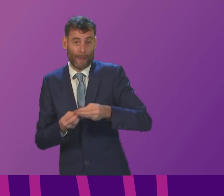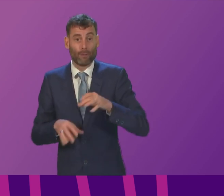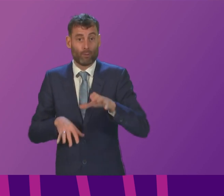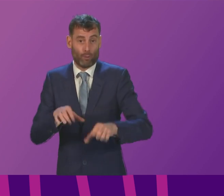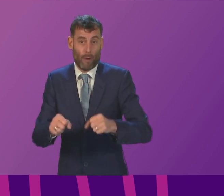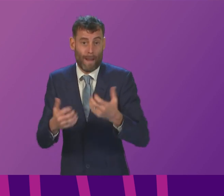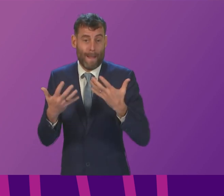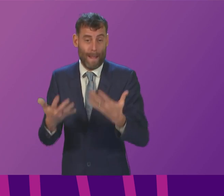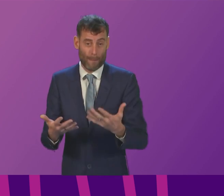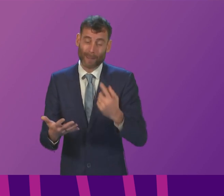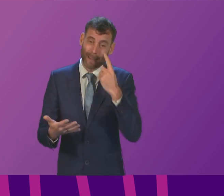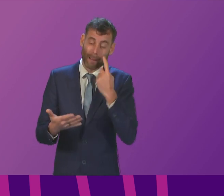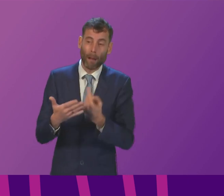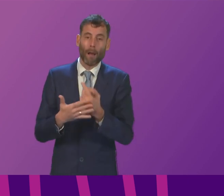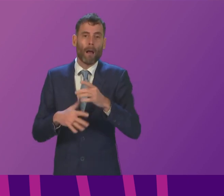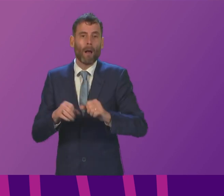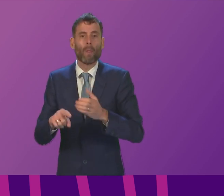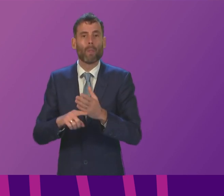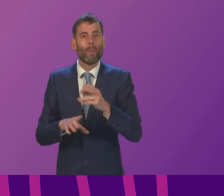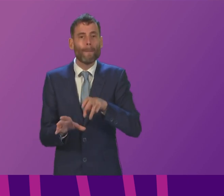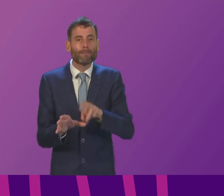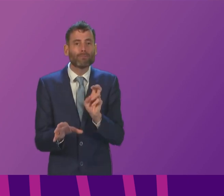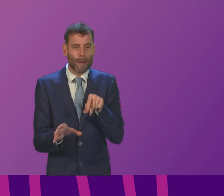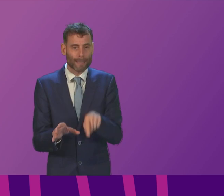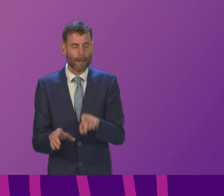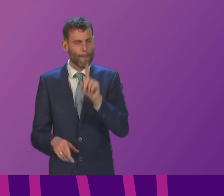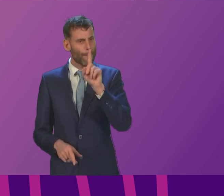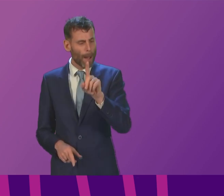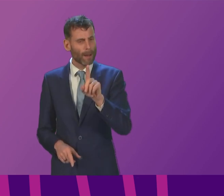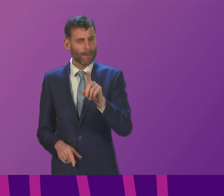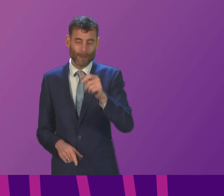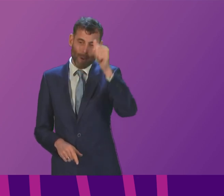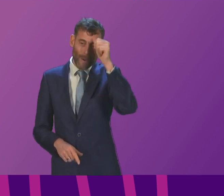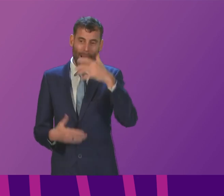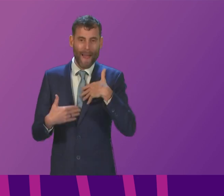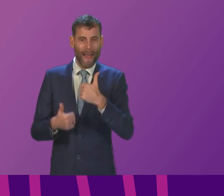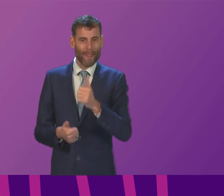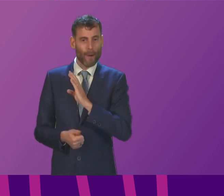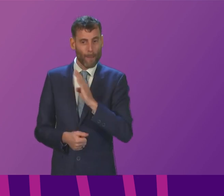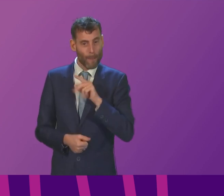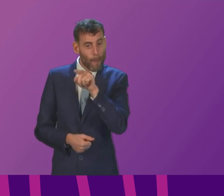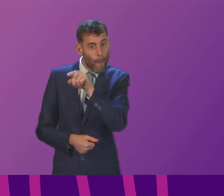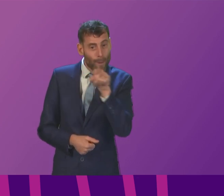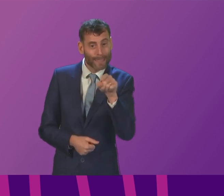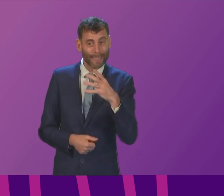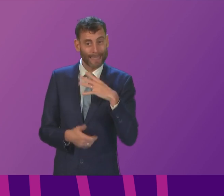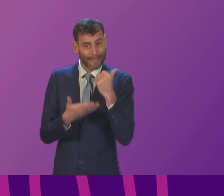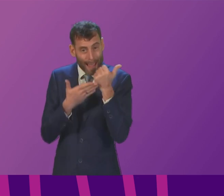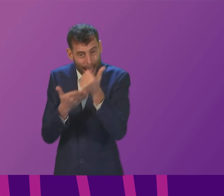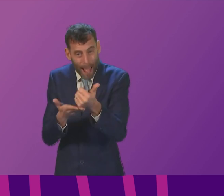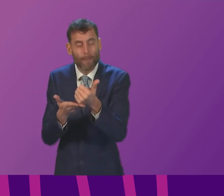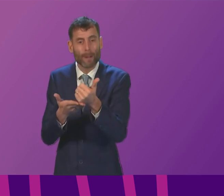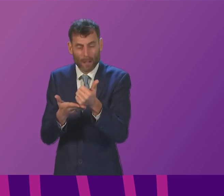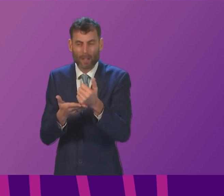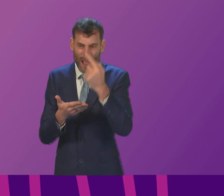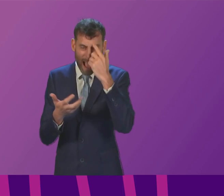around Brexit but we are focused on supporting health boards to recruit more people not just nurses but other professionals into our health service